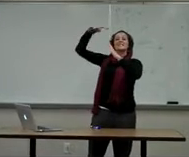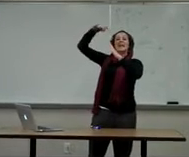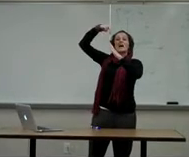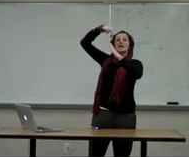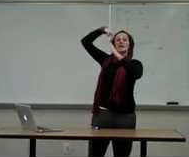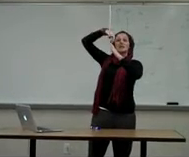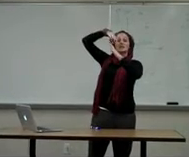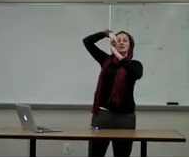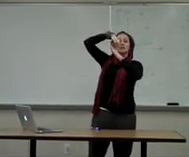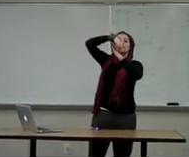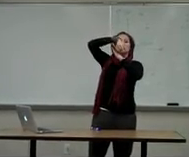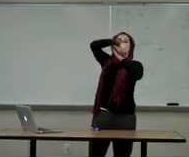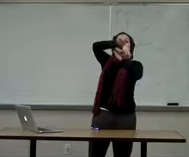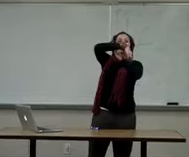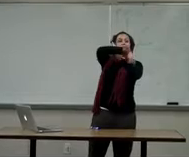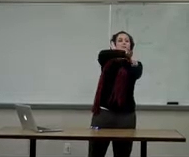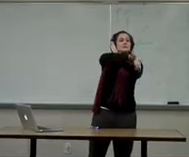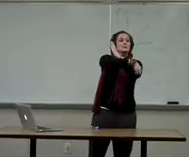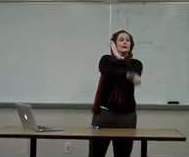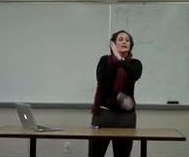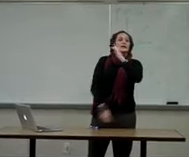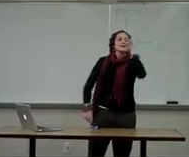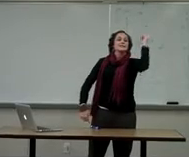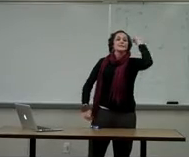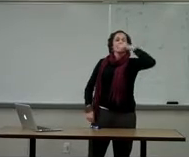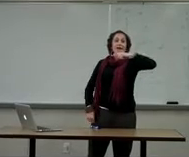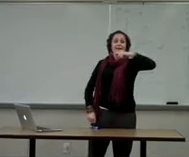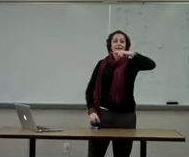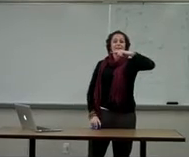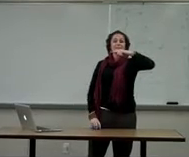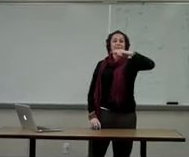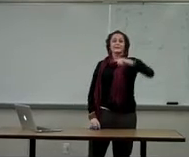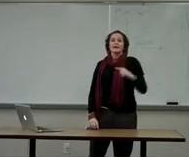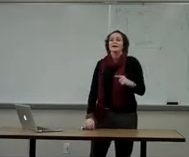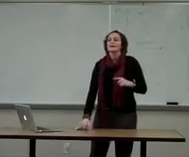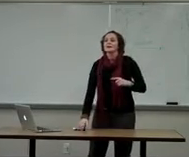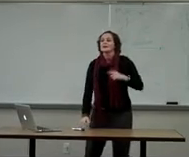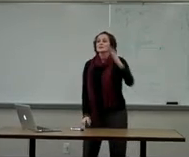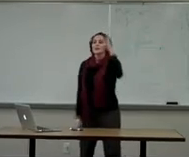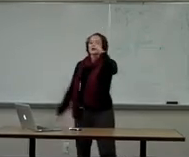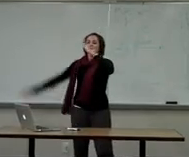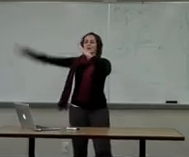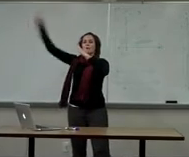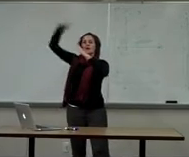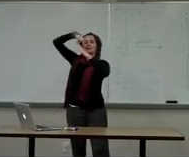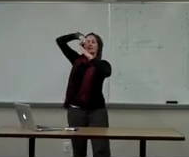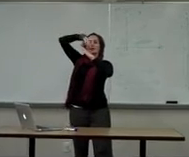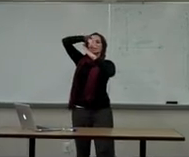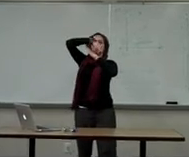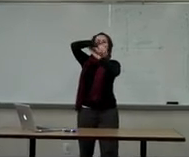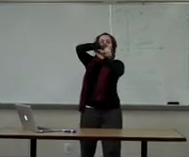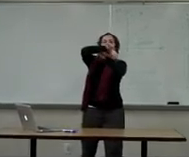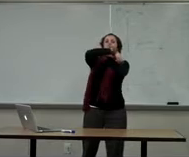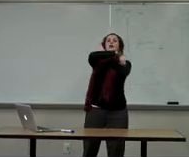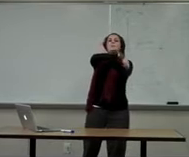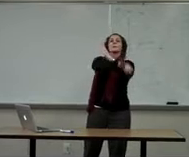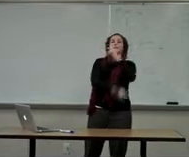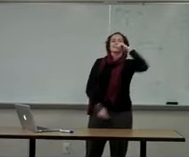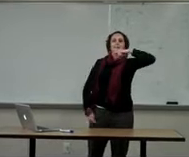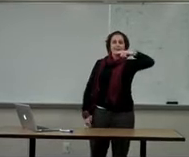walking downhill, Joe walks to the right and it is negative. Okay? So if Joe walks downhill, the slope is